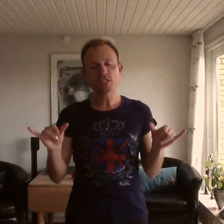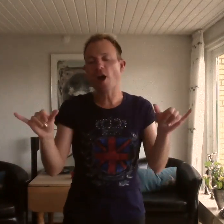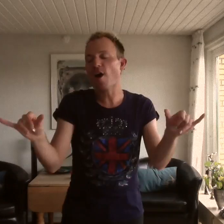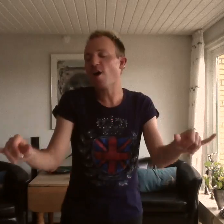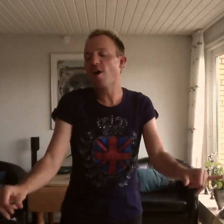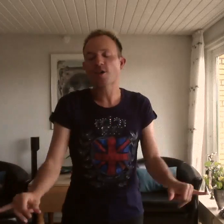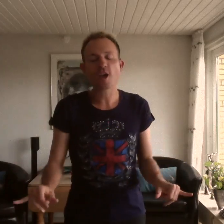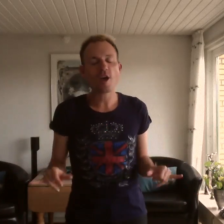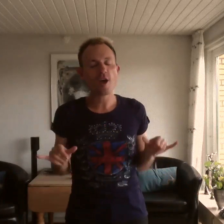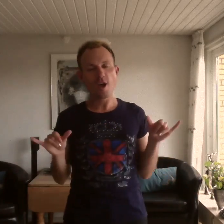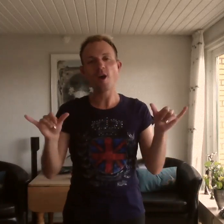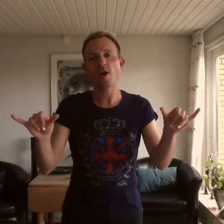on turning,